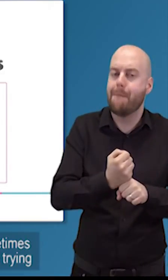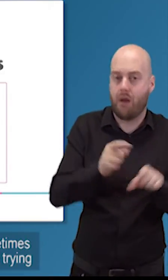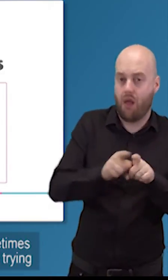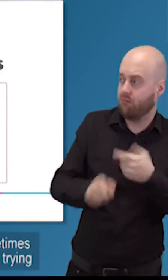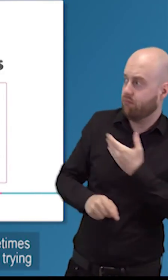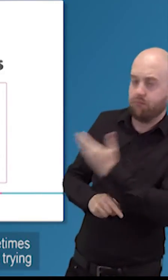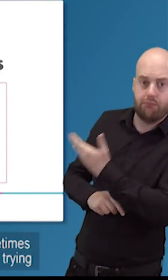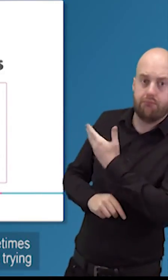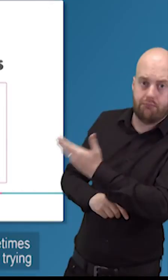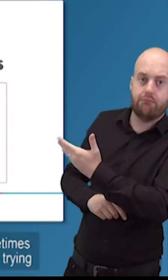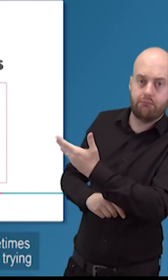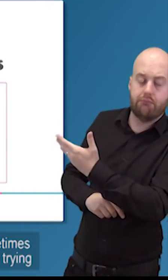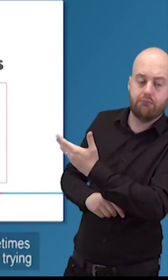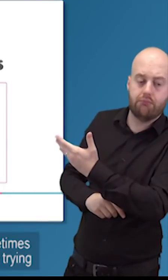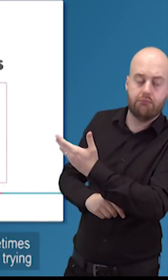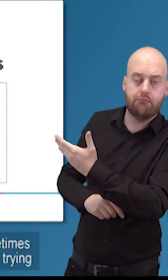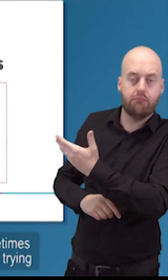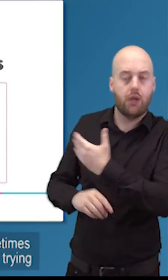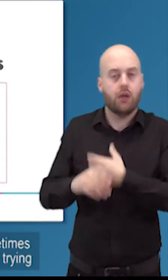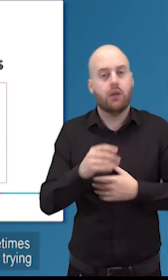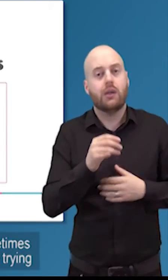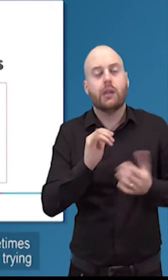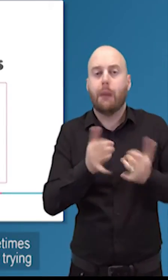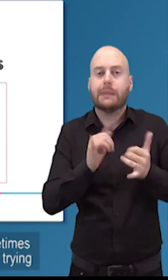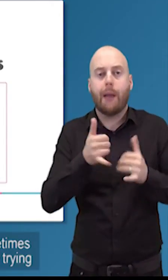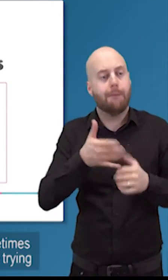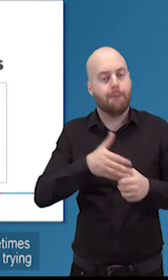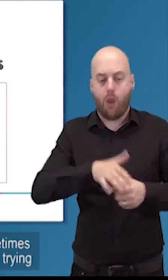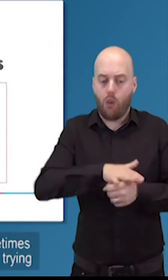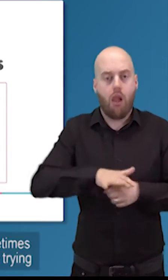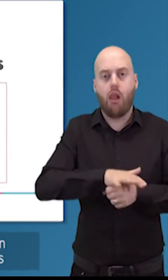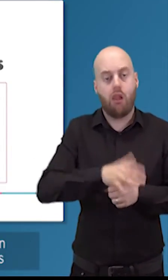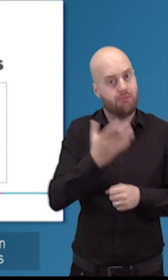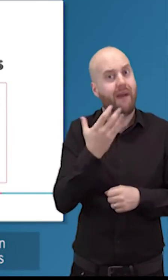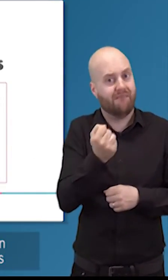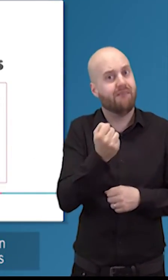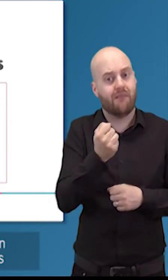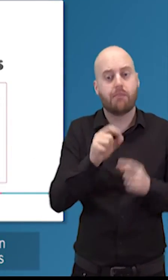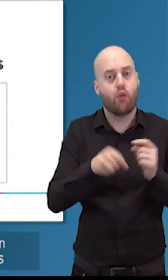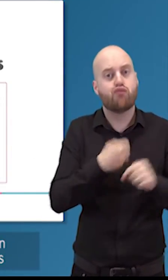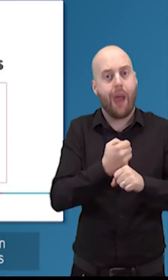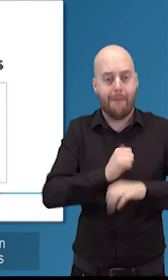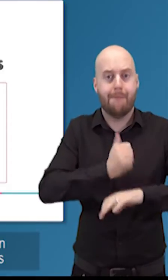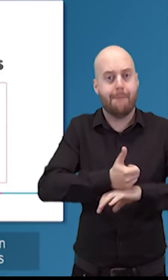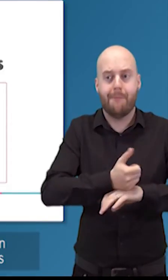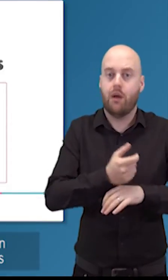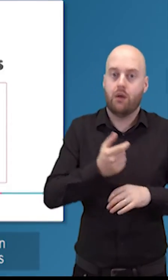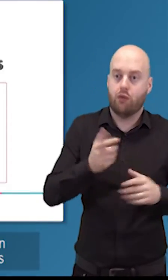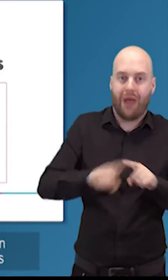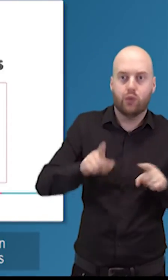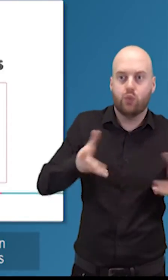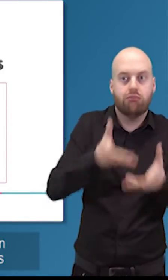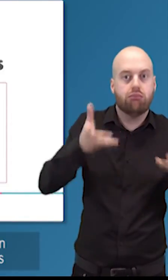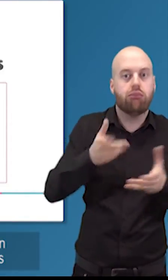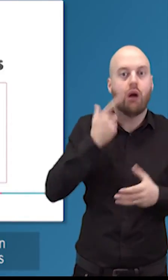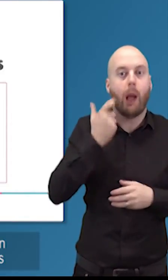action people before we started but sometimes in local areas there are programs going on that are trying to encourage younger people to get involved